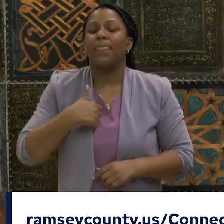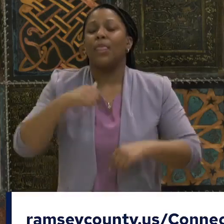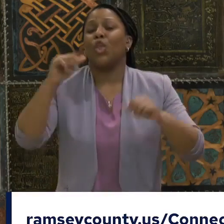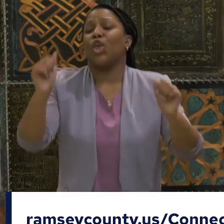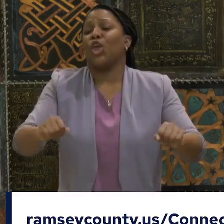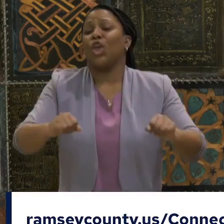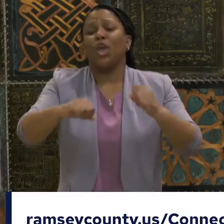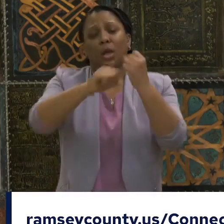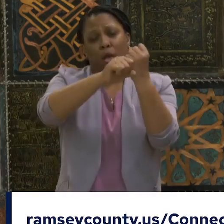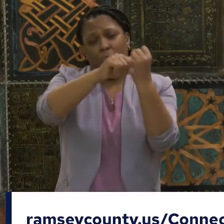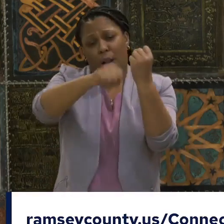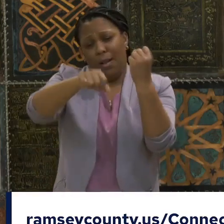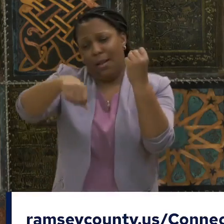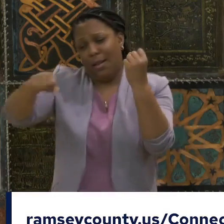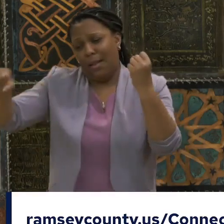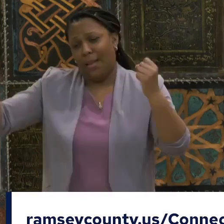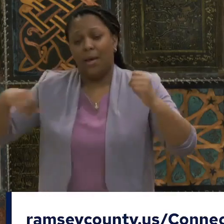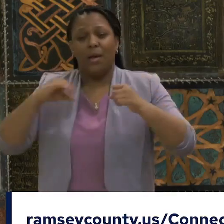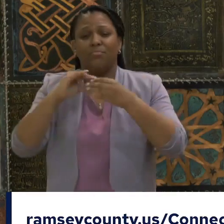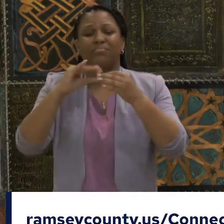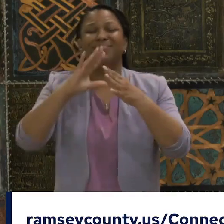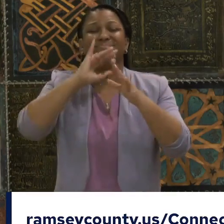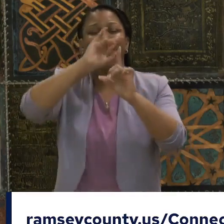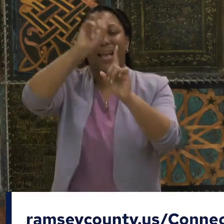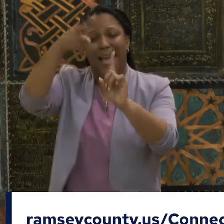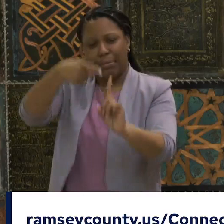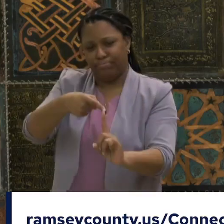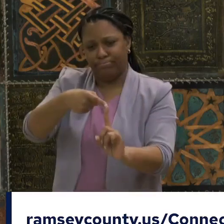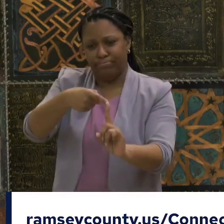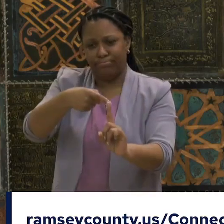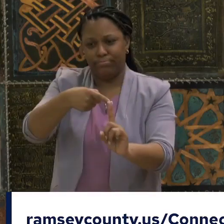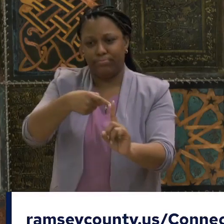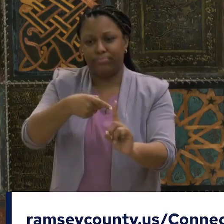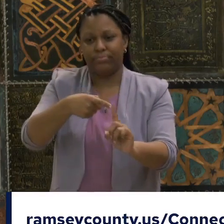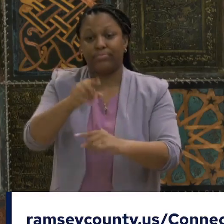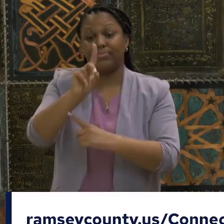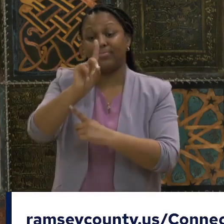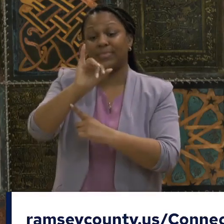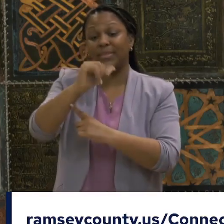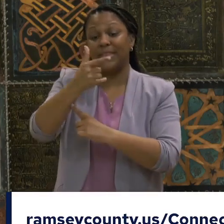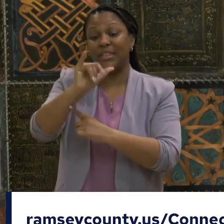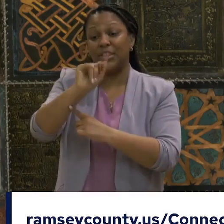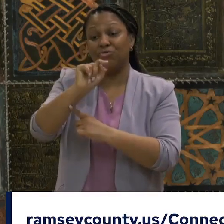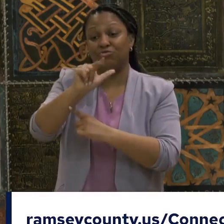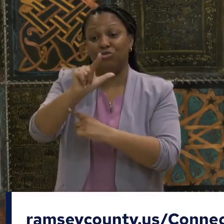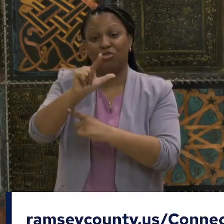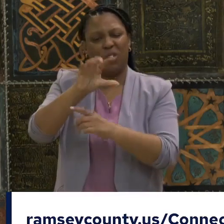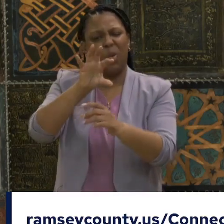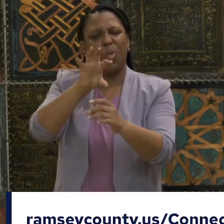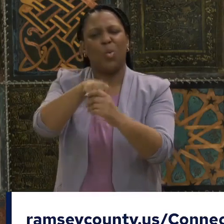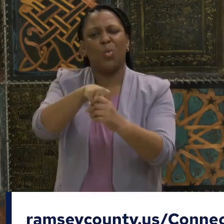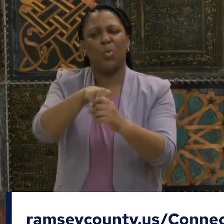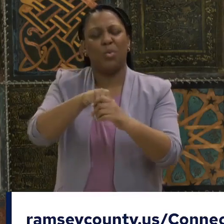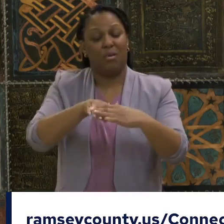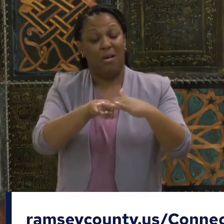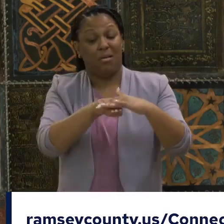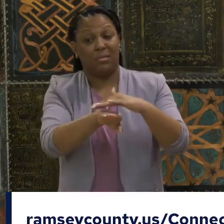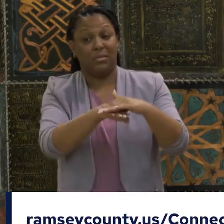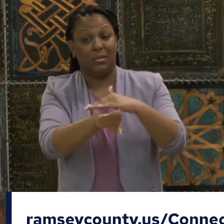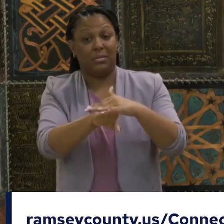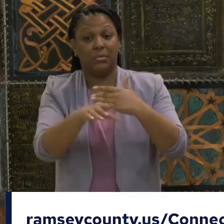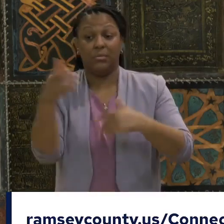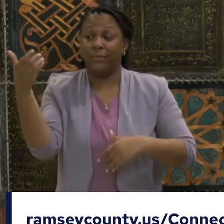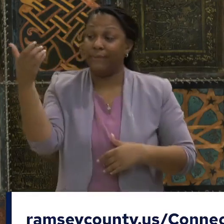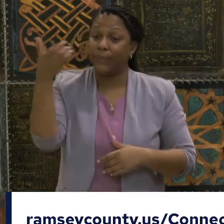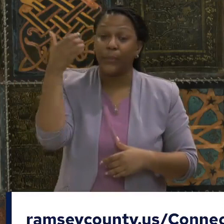that digital inclusion, having access to devices, having access to knowledge, having